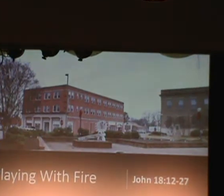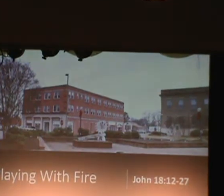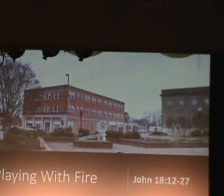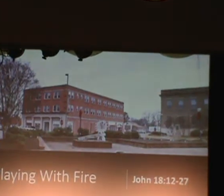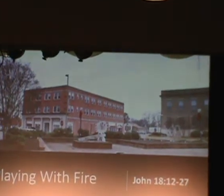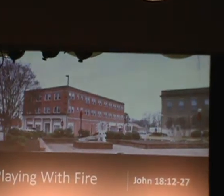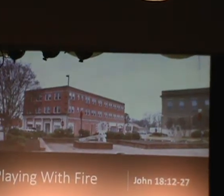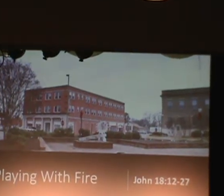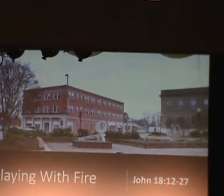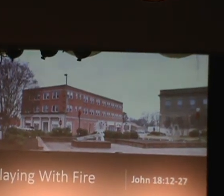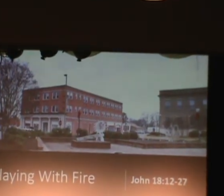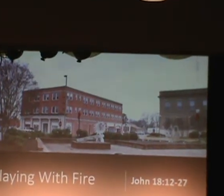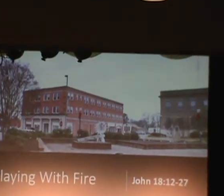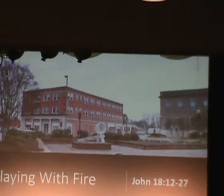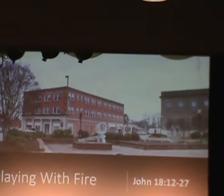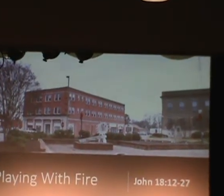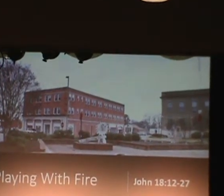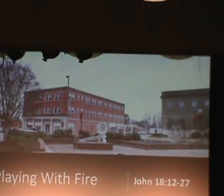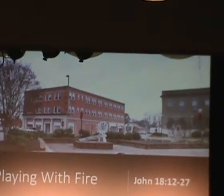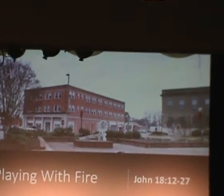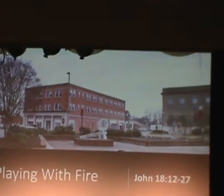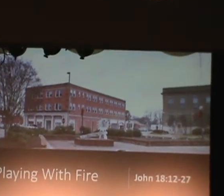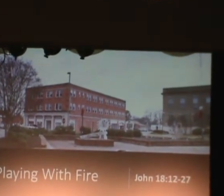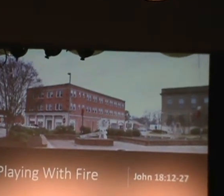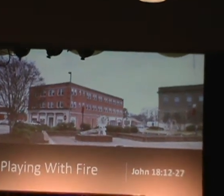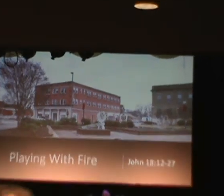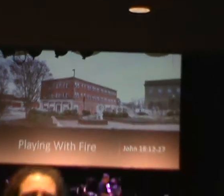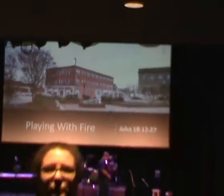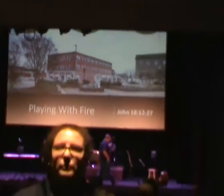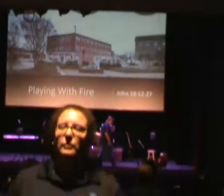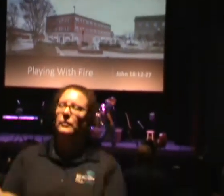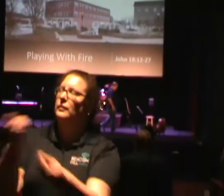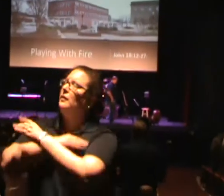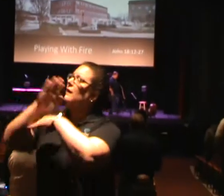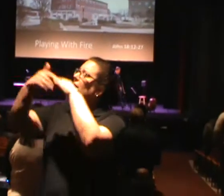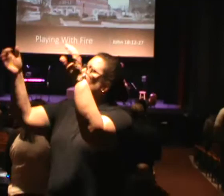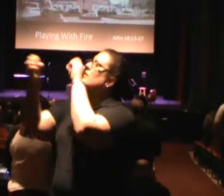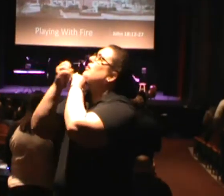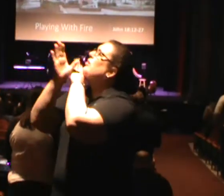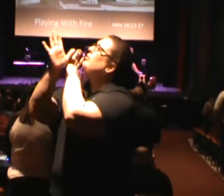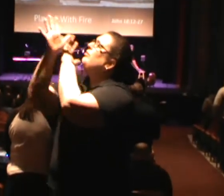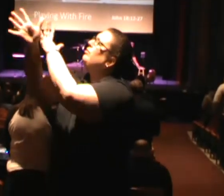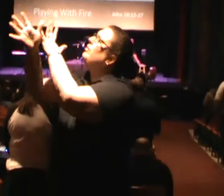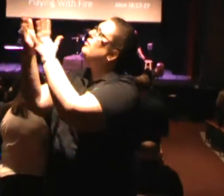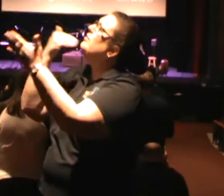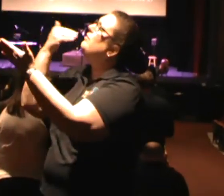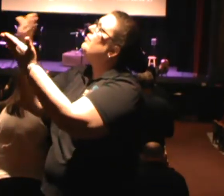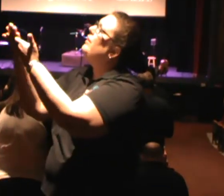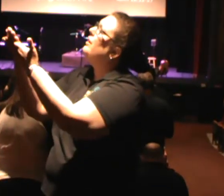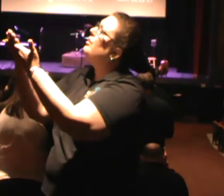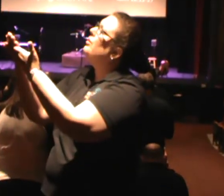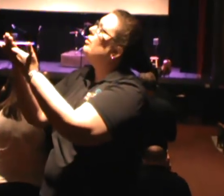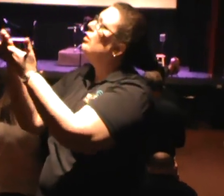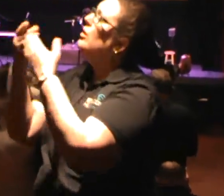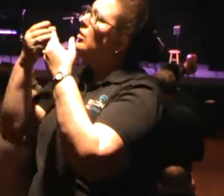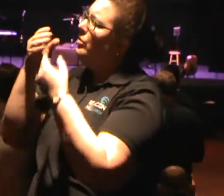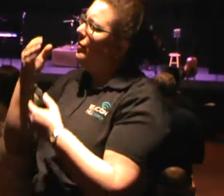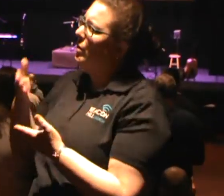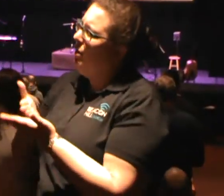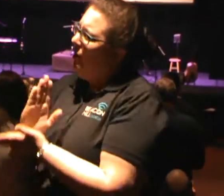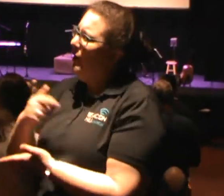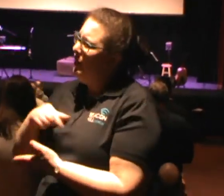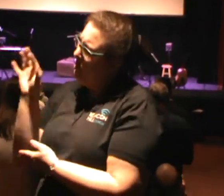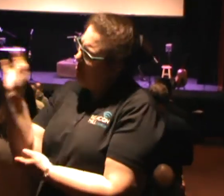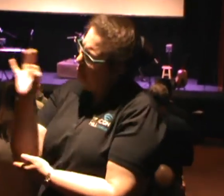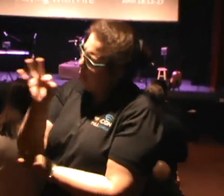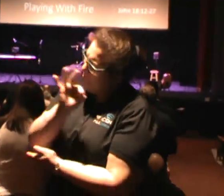praise you for your word. Lord, thank you for being able to be here today to proclaim your word. Lord, I thank you for every single person that you have